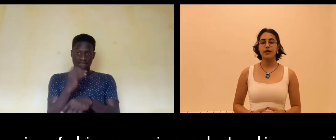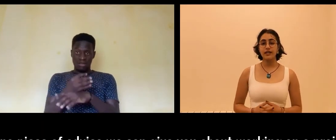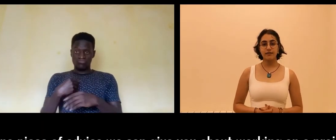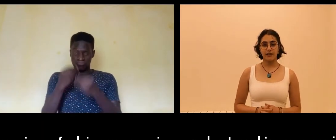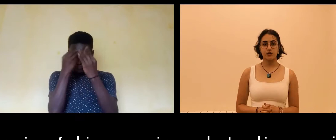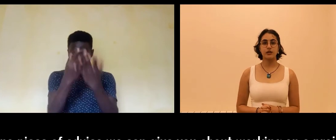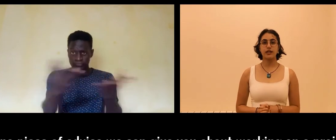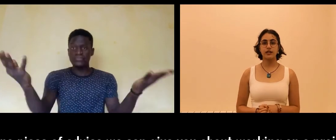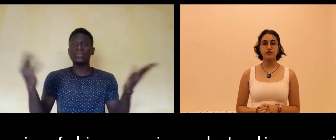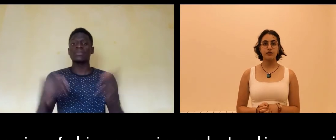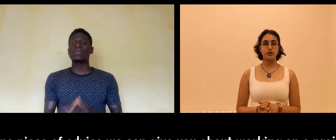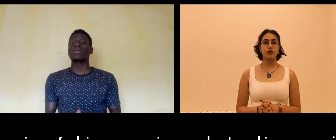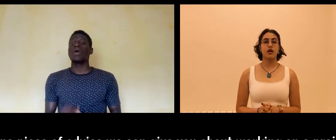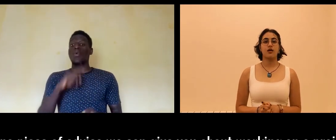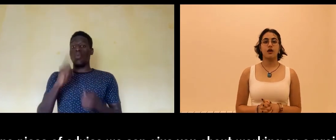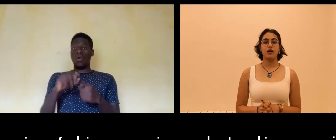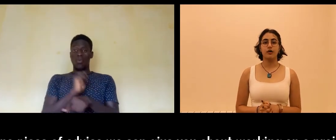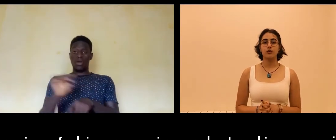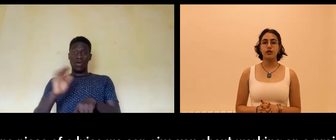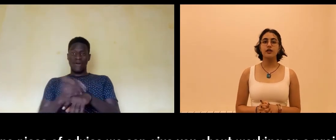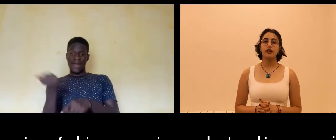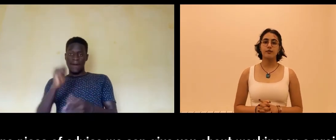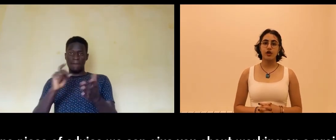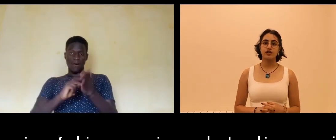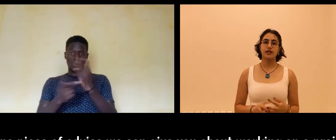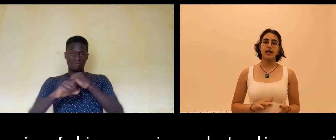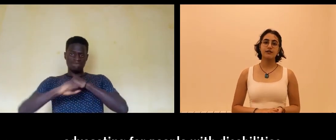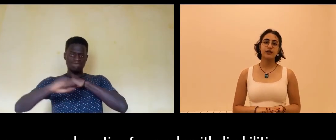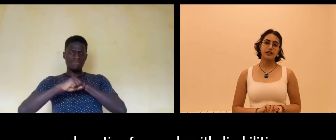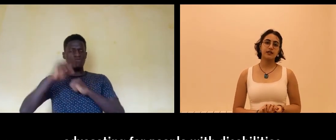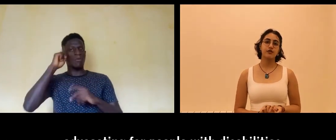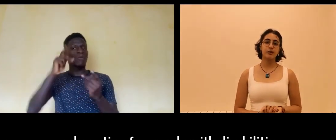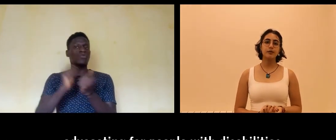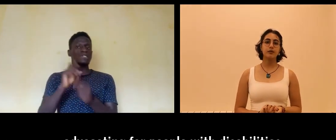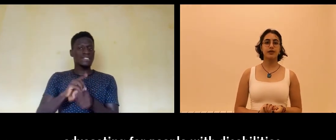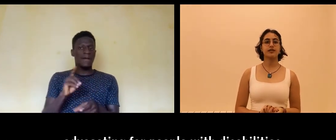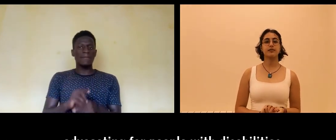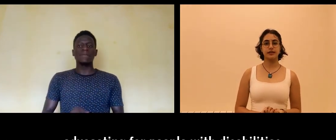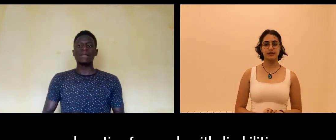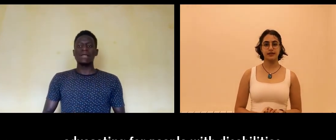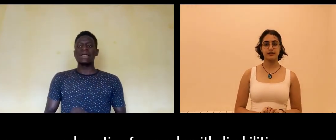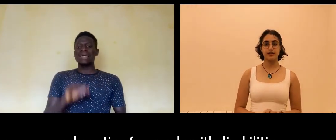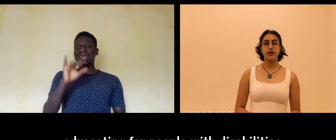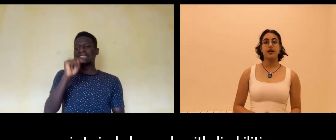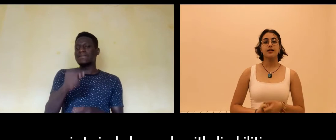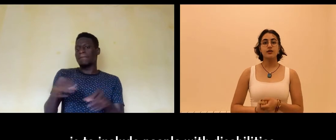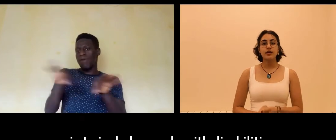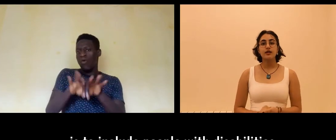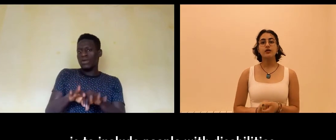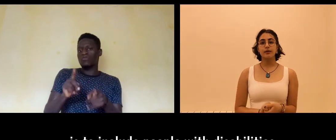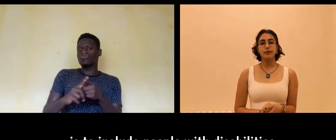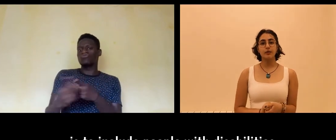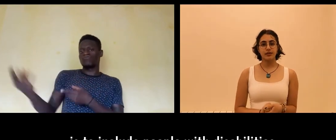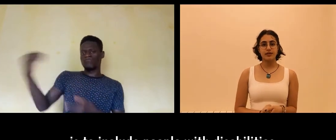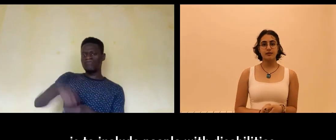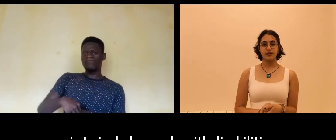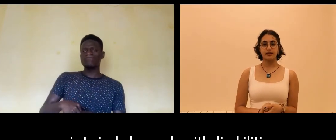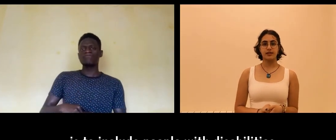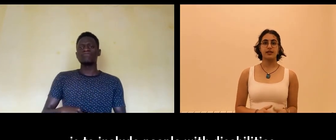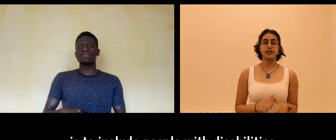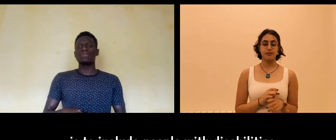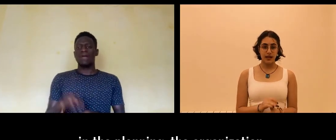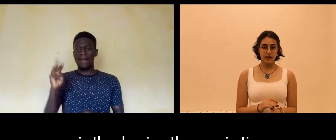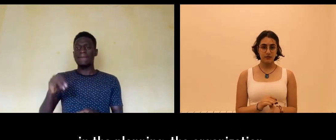One advice we can give you about working on a project advocating for people with disabilities is to include people with